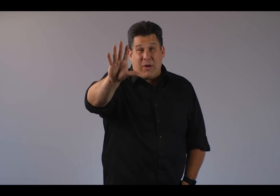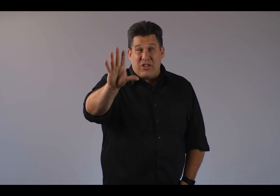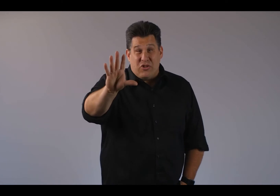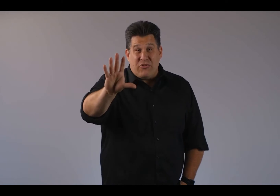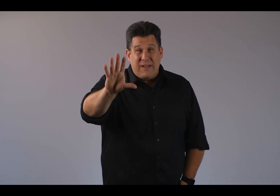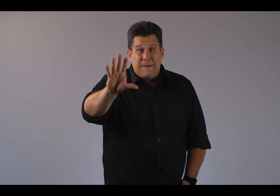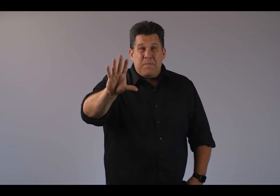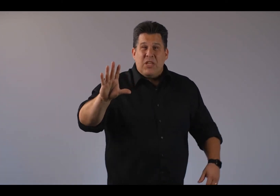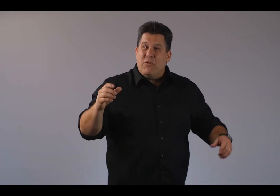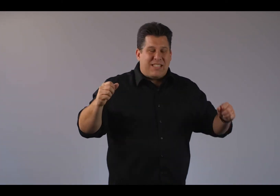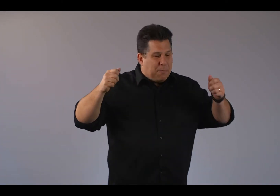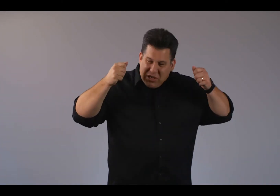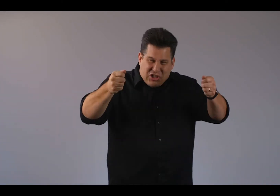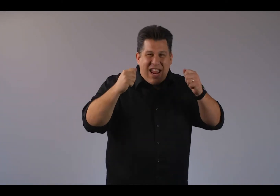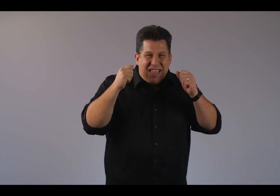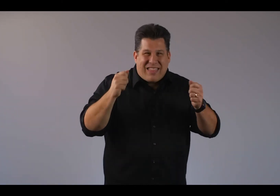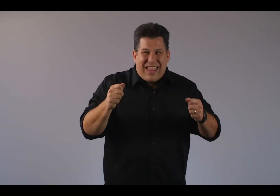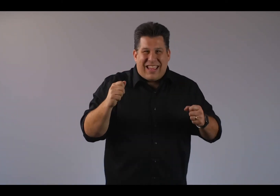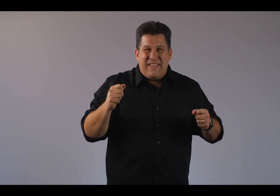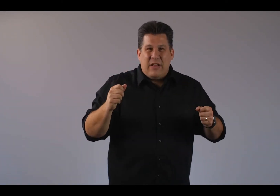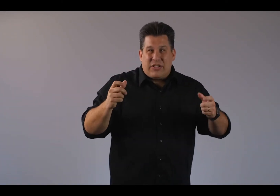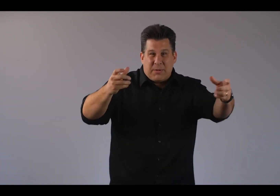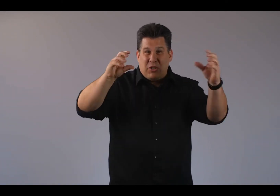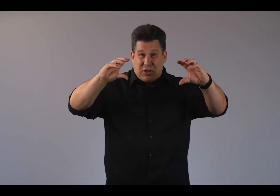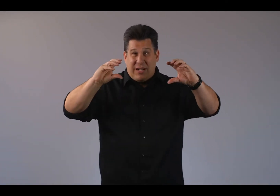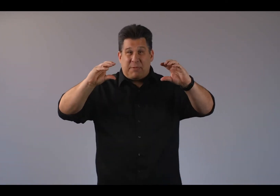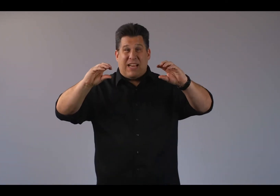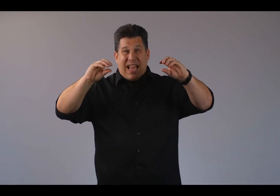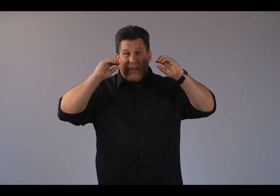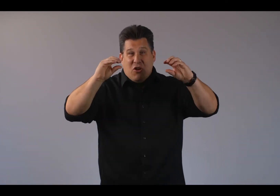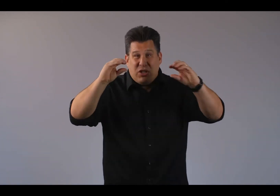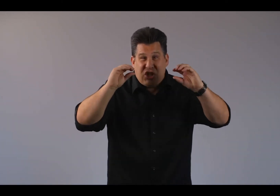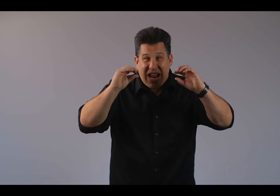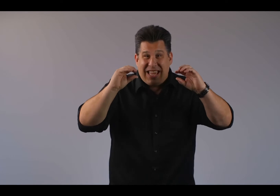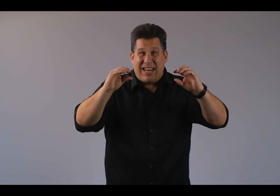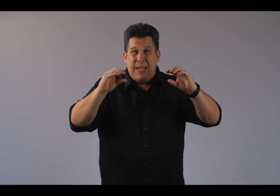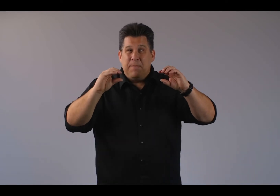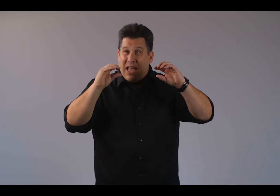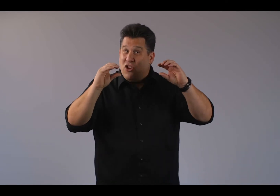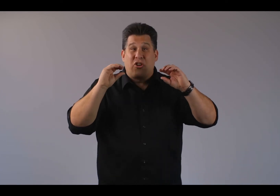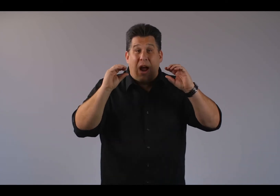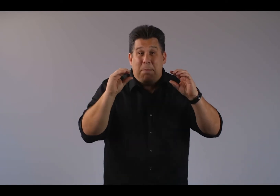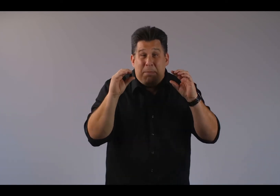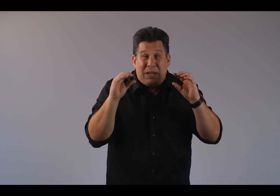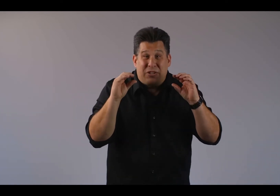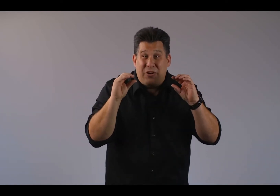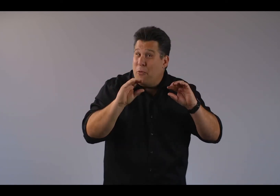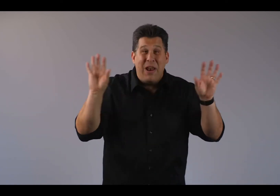What did you do? You would simply shake that thing. Or sometimes you'd turn it upside down and you would shake it. And your crappy picture went